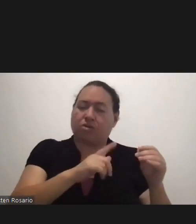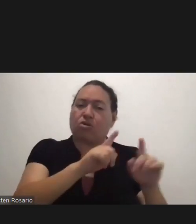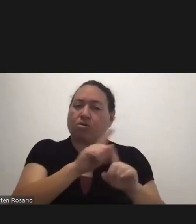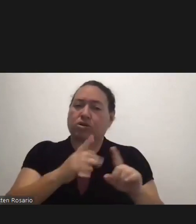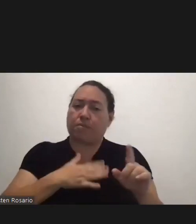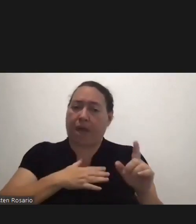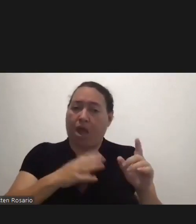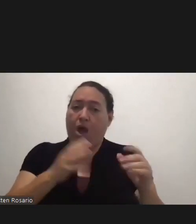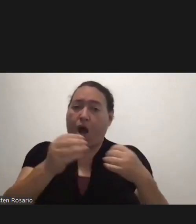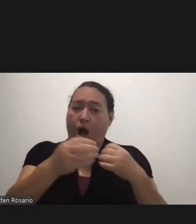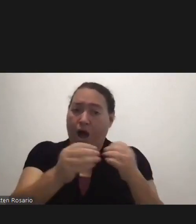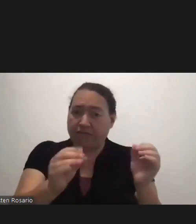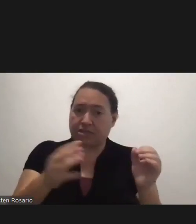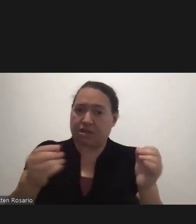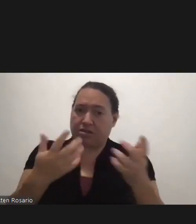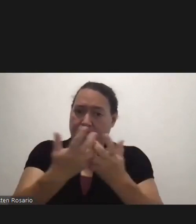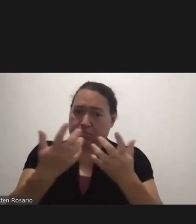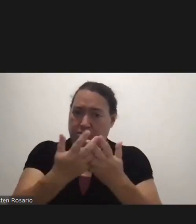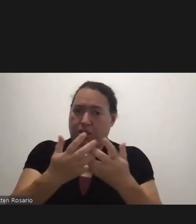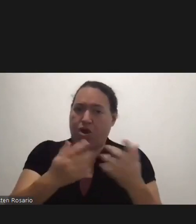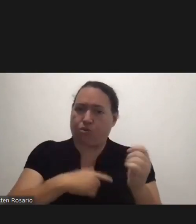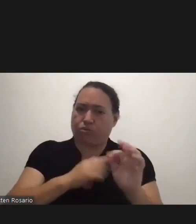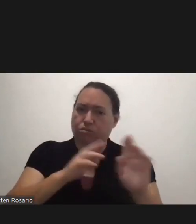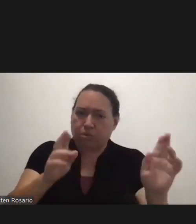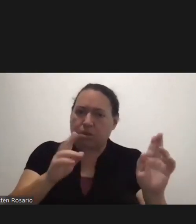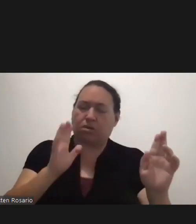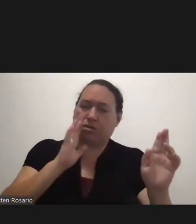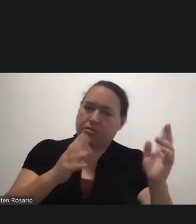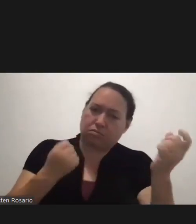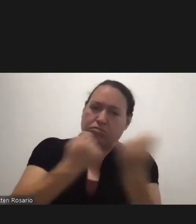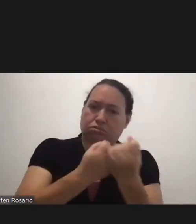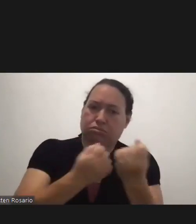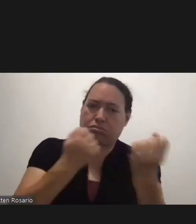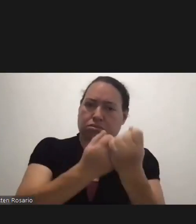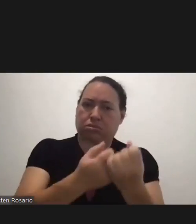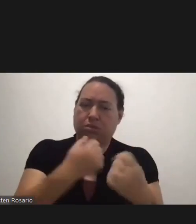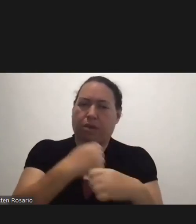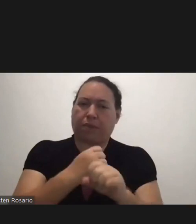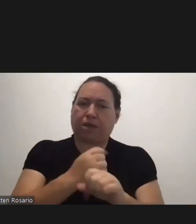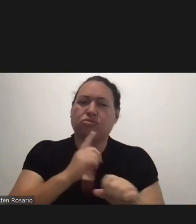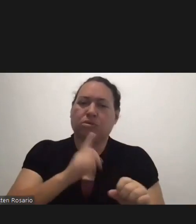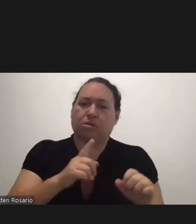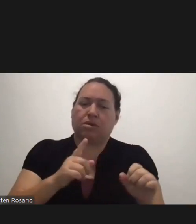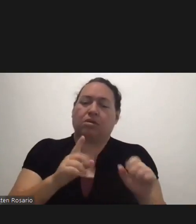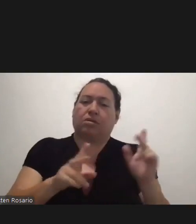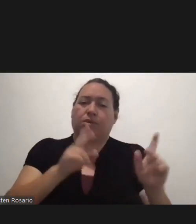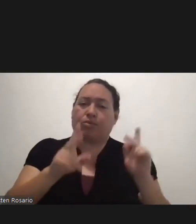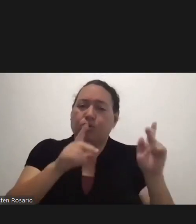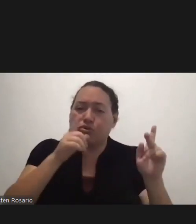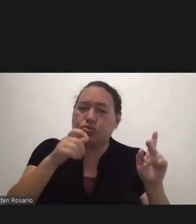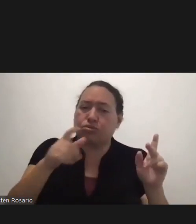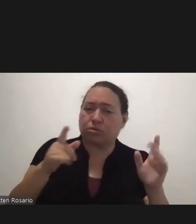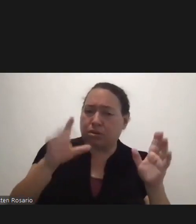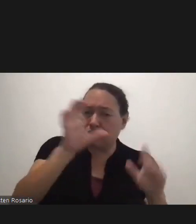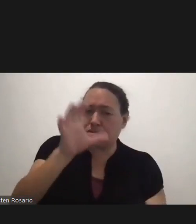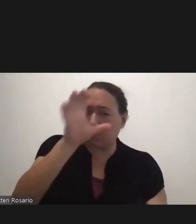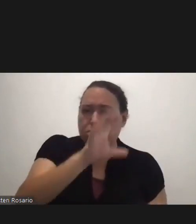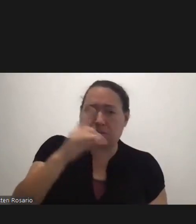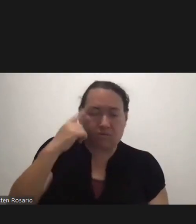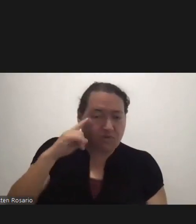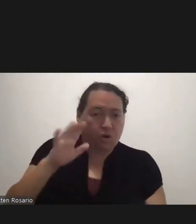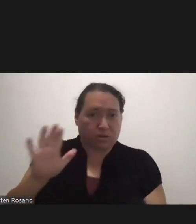pandemic Are ready to stand up supports To ensure those seeking their verification documentation Can do so